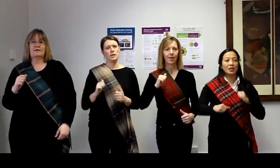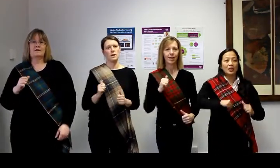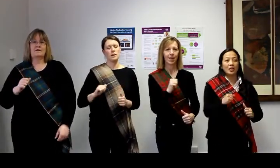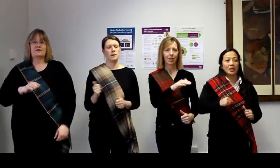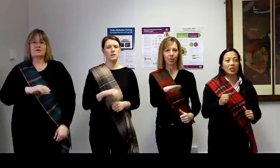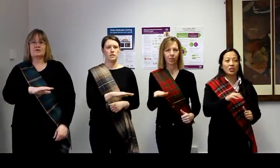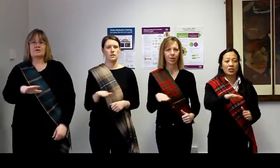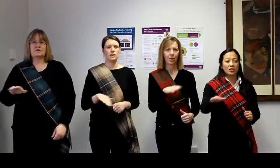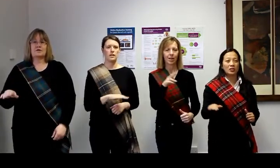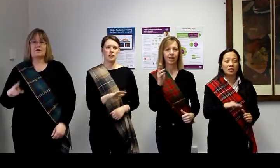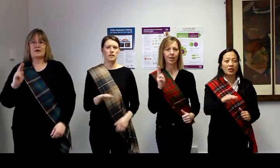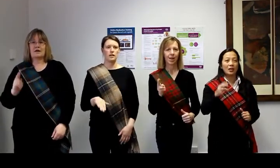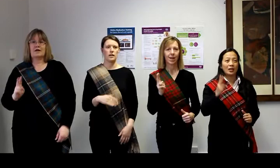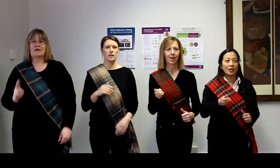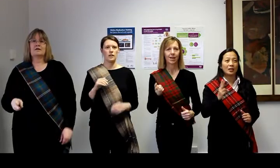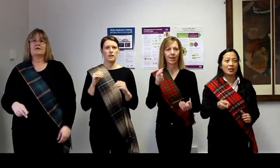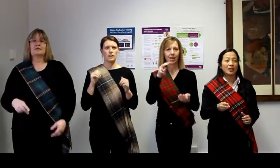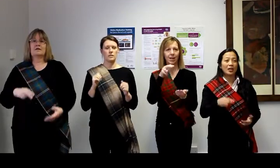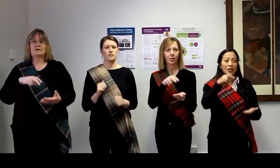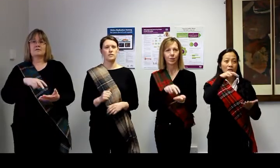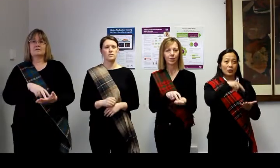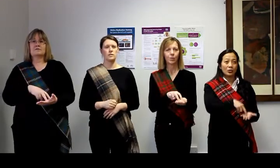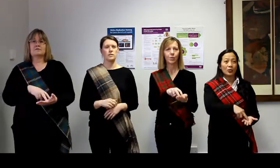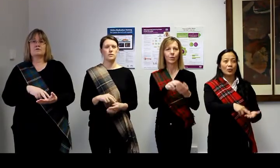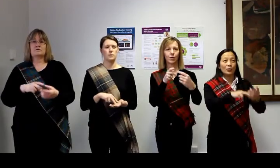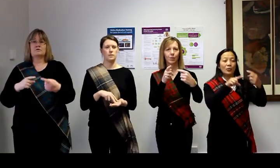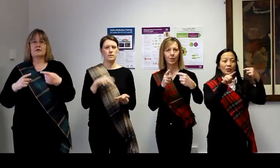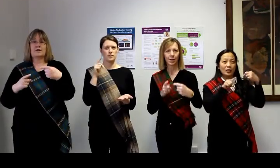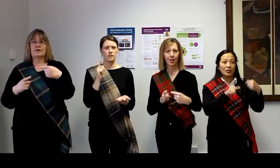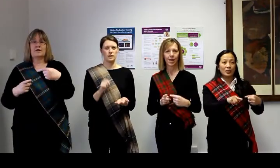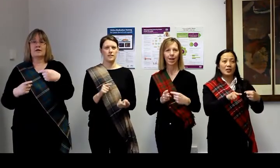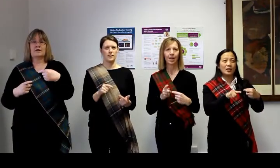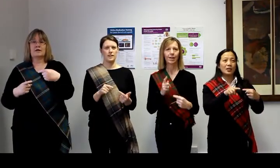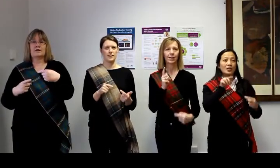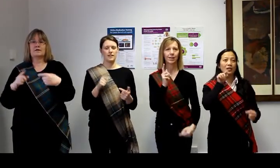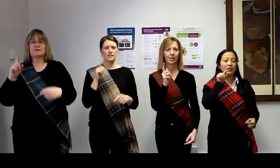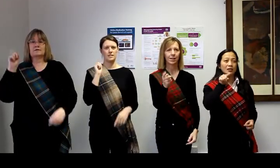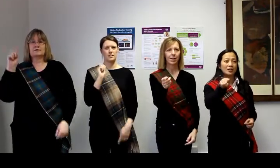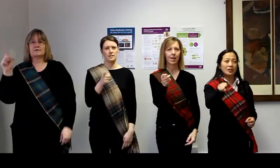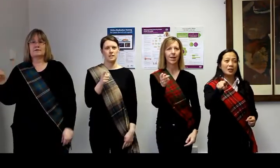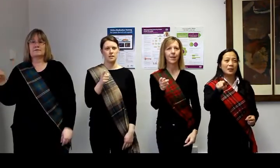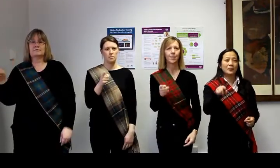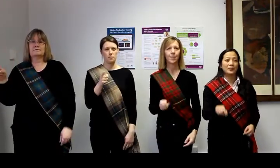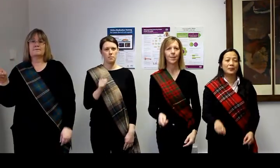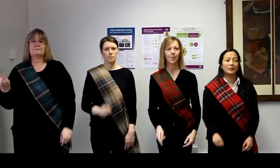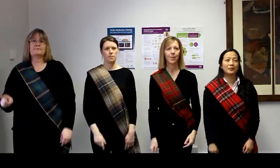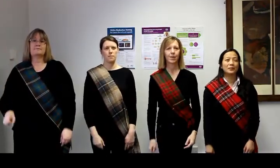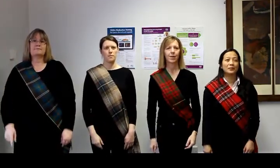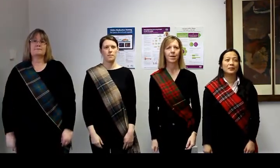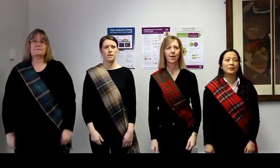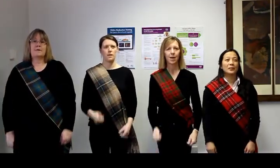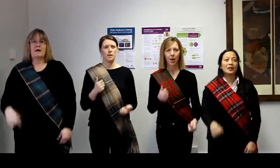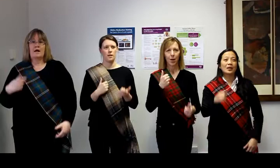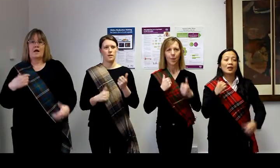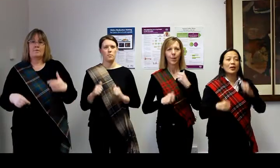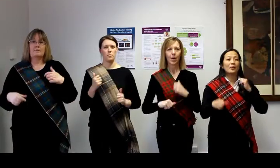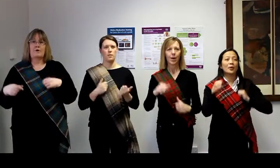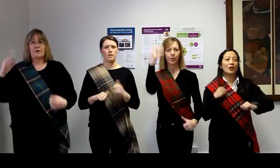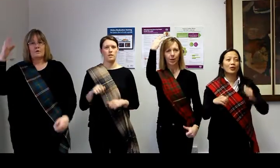nation again, that stood against them. Out